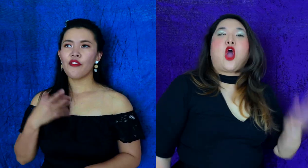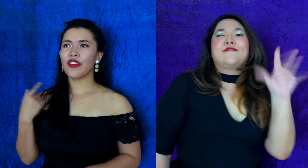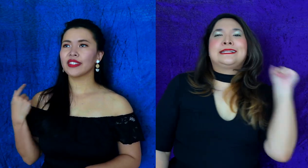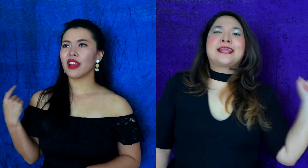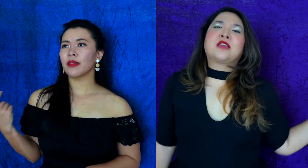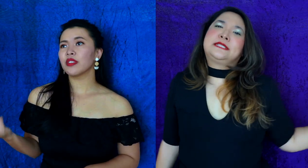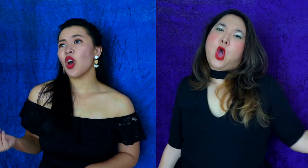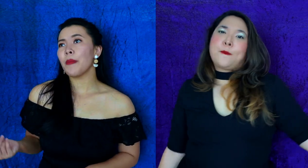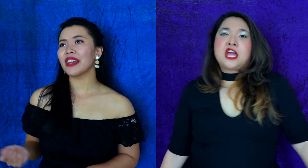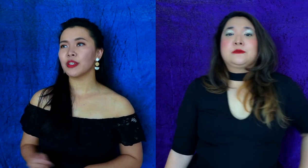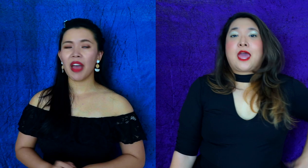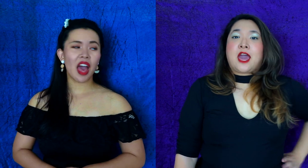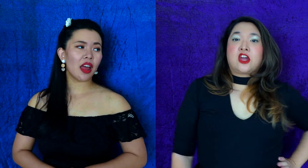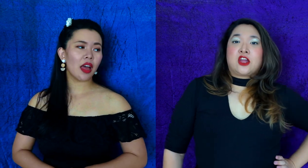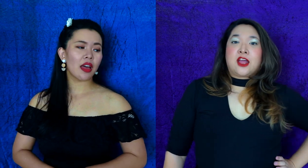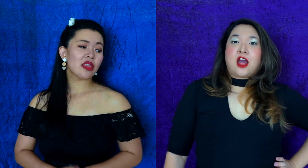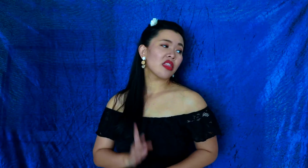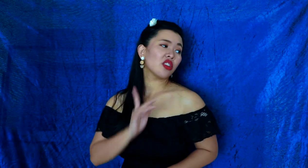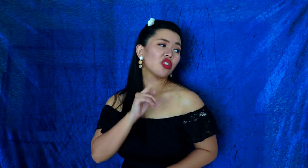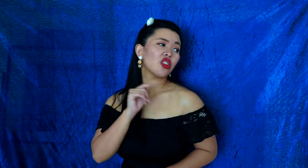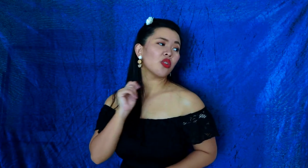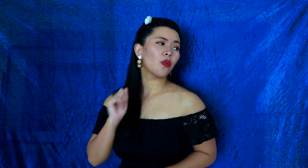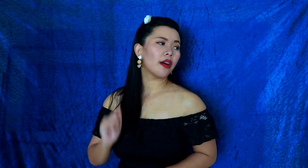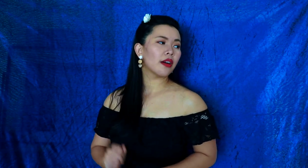Fix it, am so much better than you are